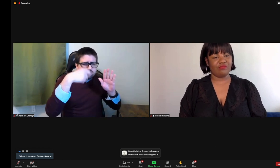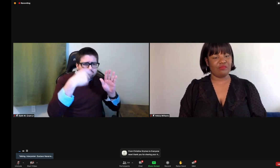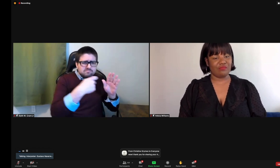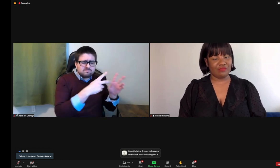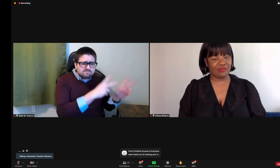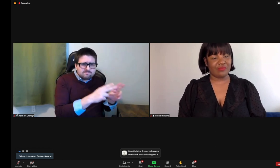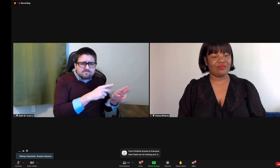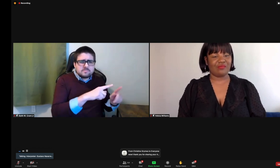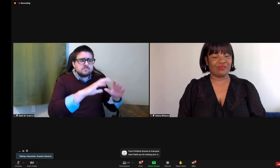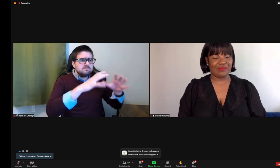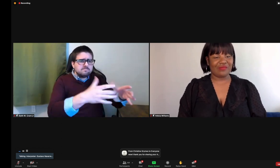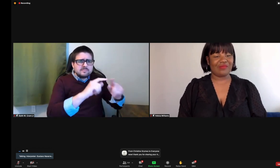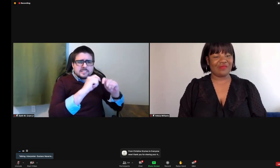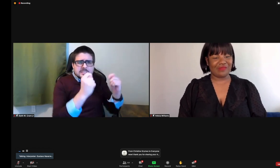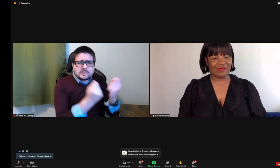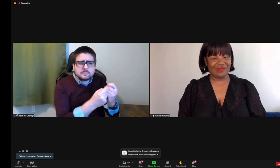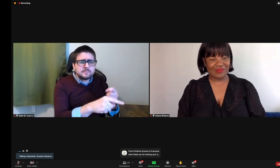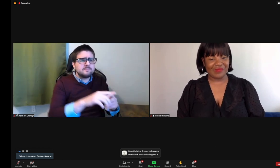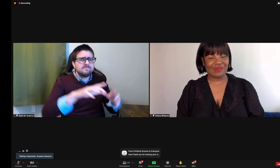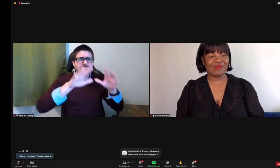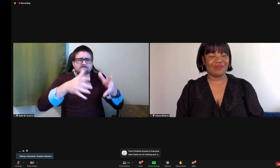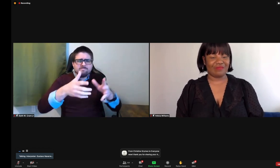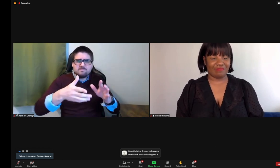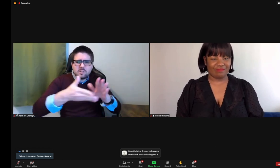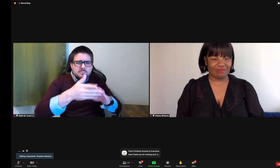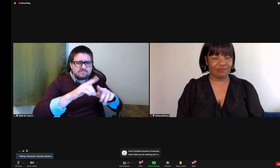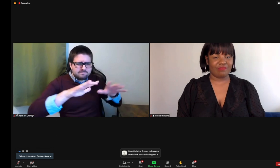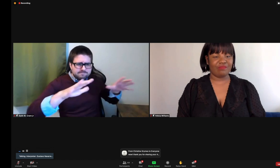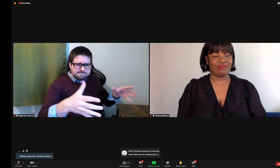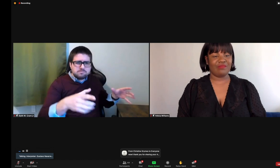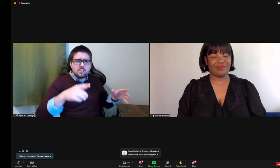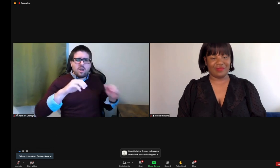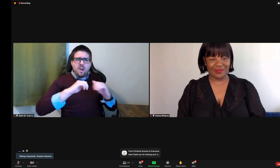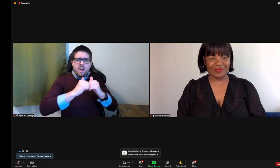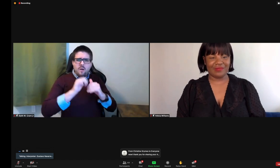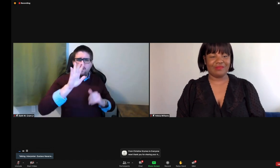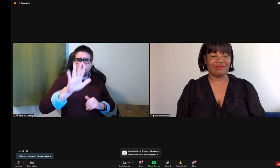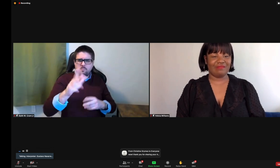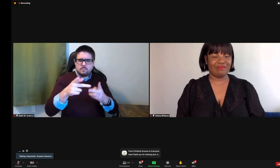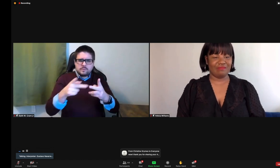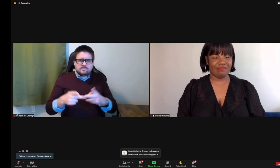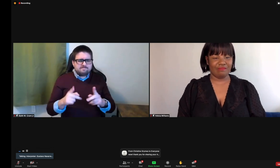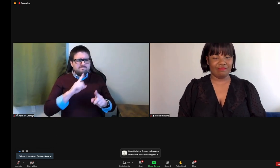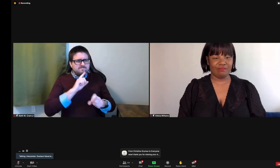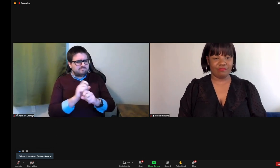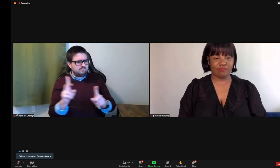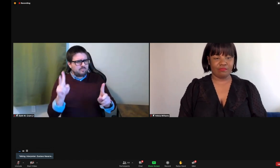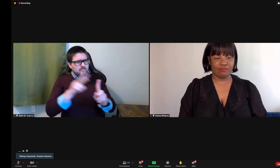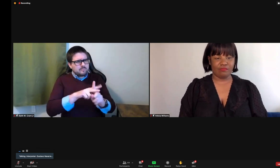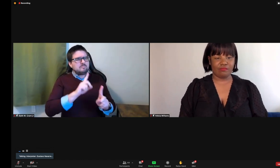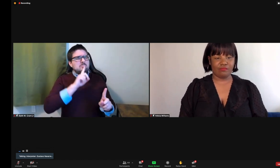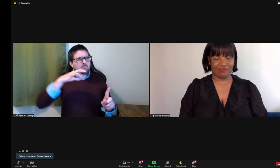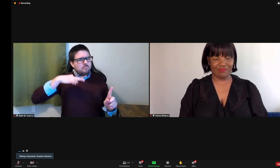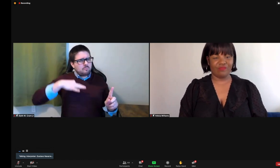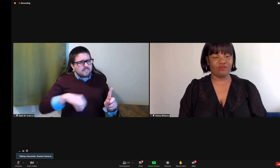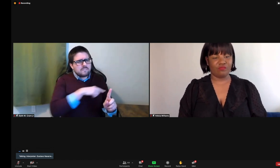and also with the filming experience, can you tell me how your position